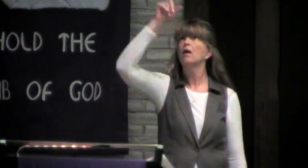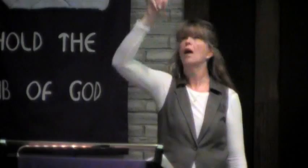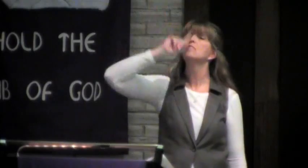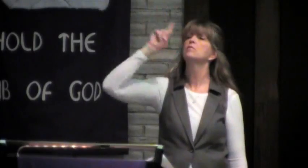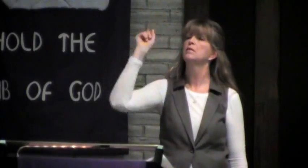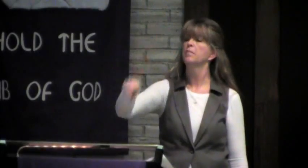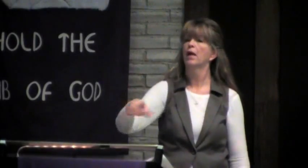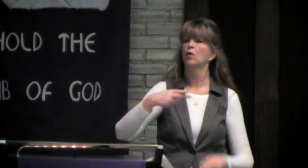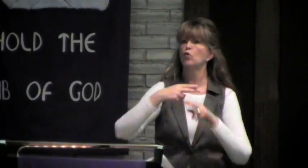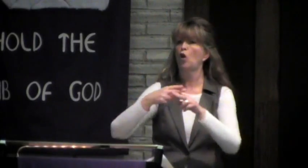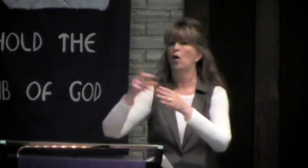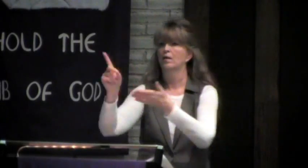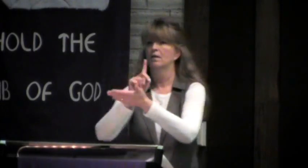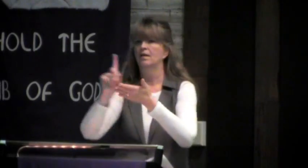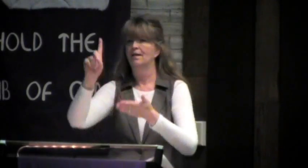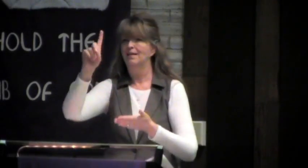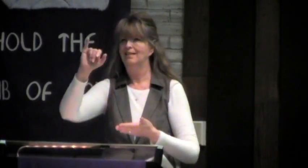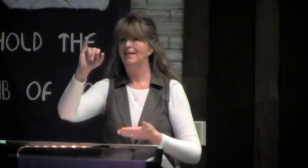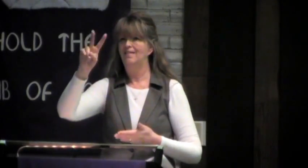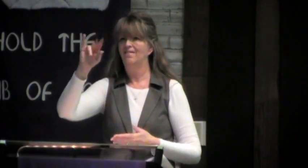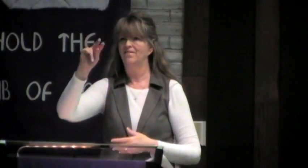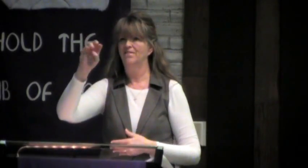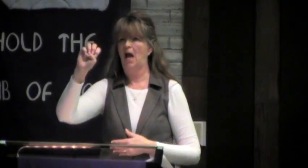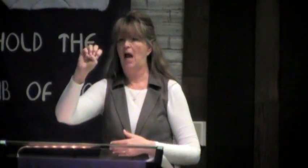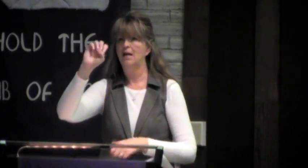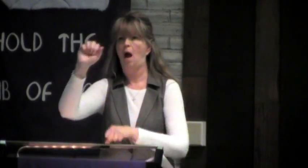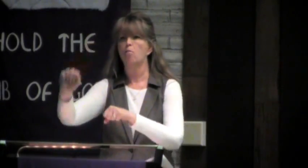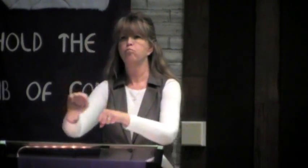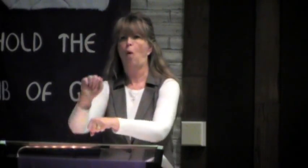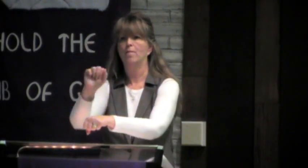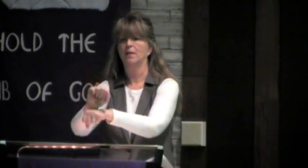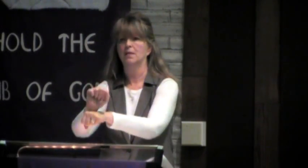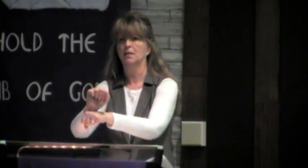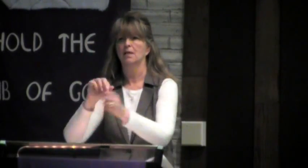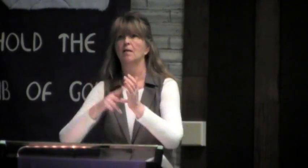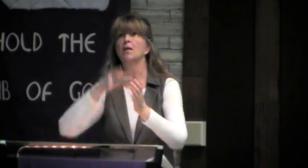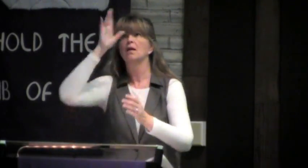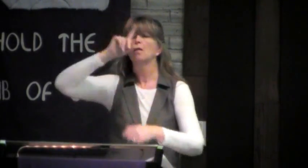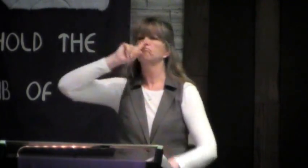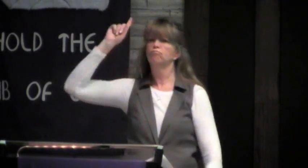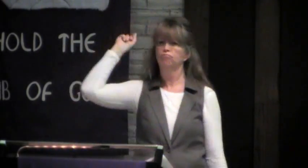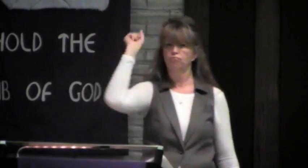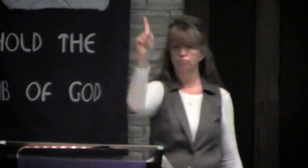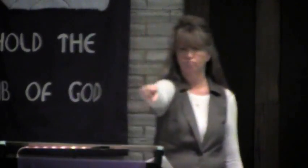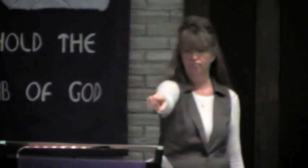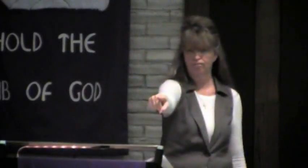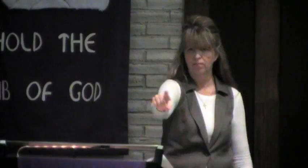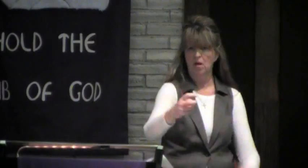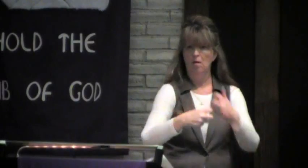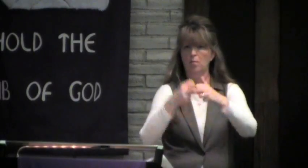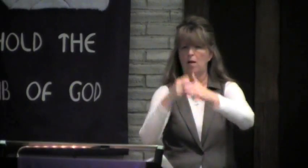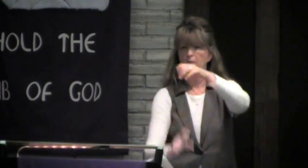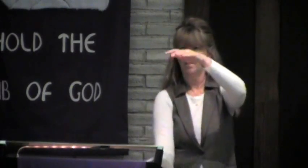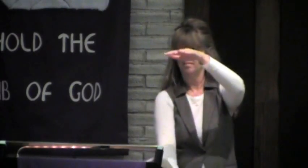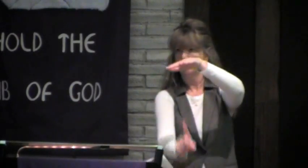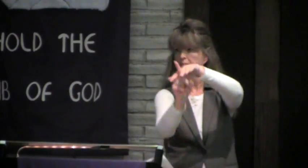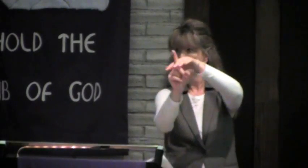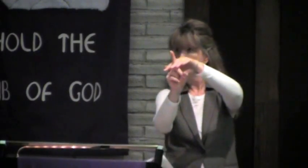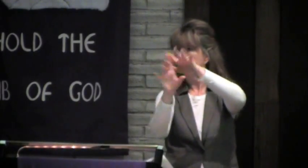because God has decided in his divine appointment for